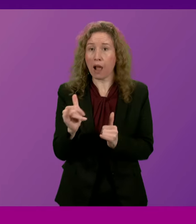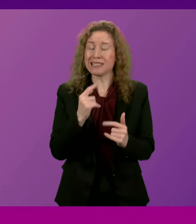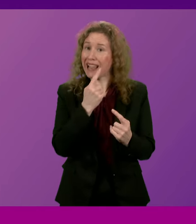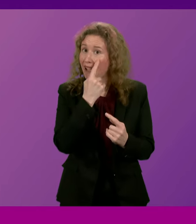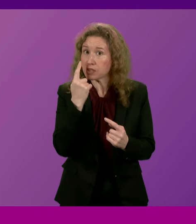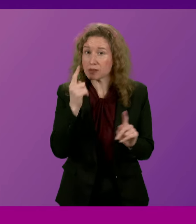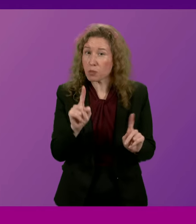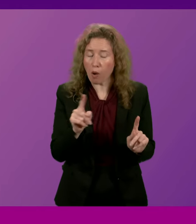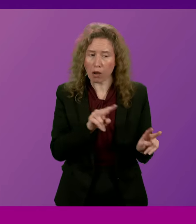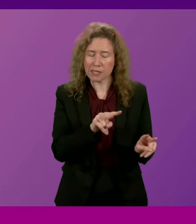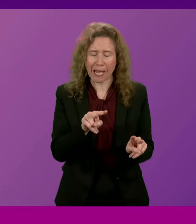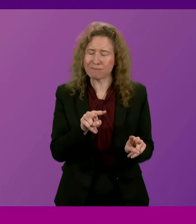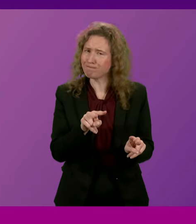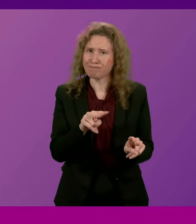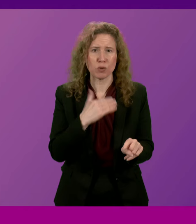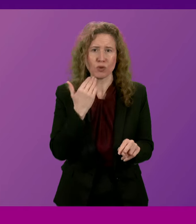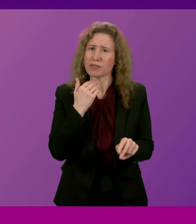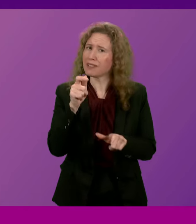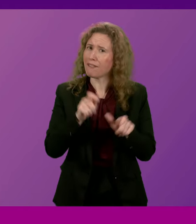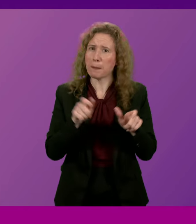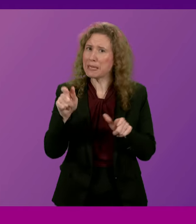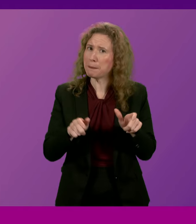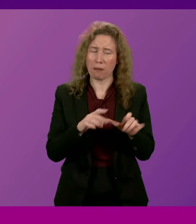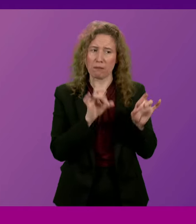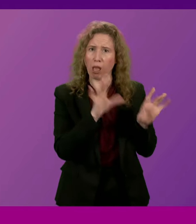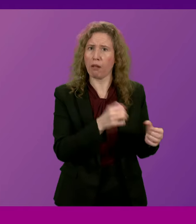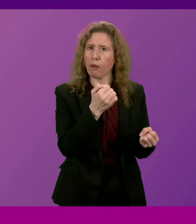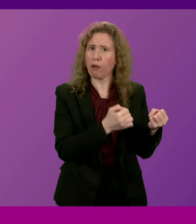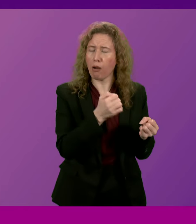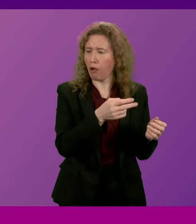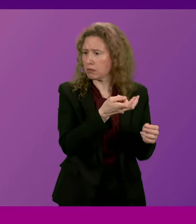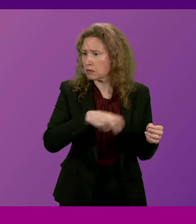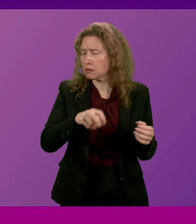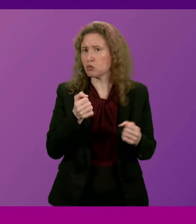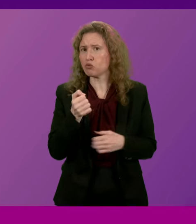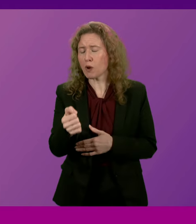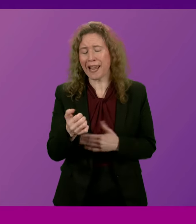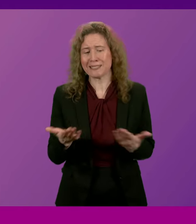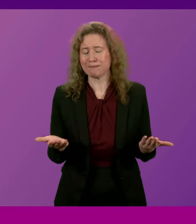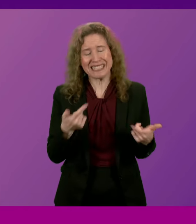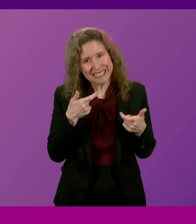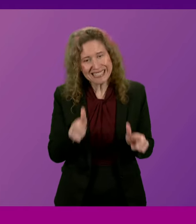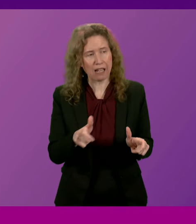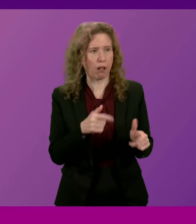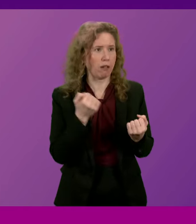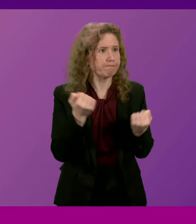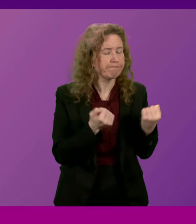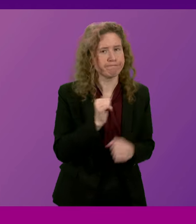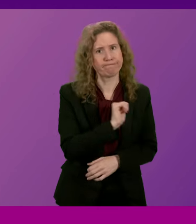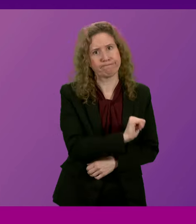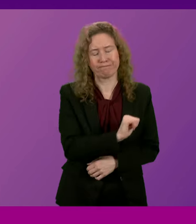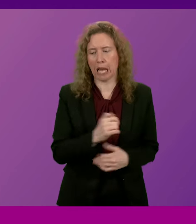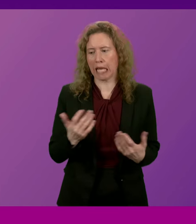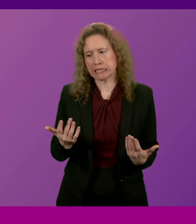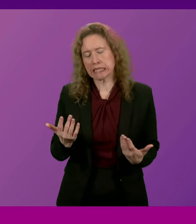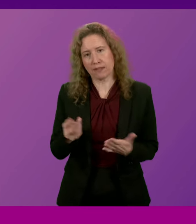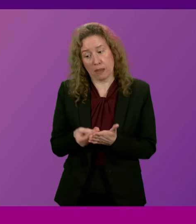was that not enough difference had been made to the patterns of travel for the investment that